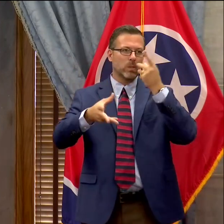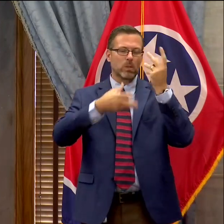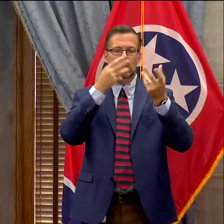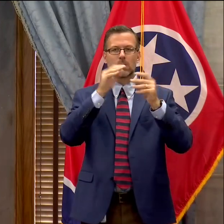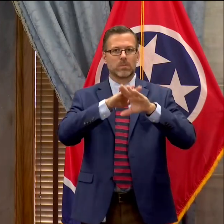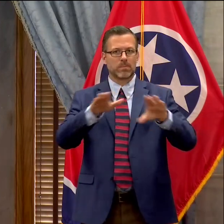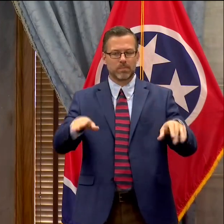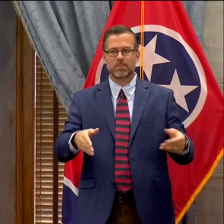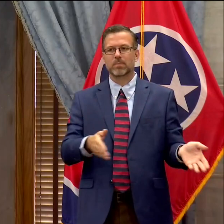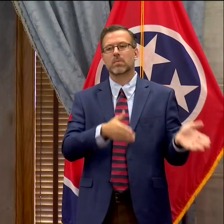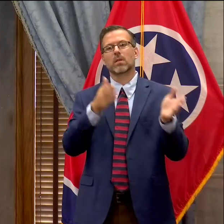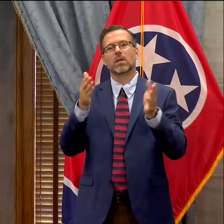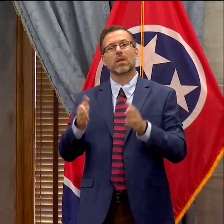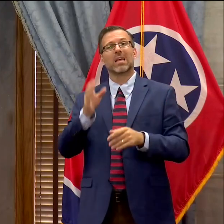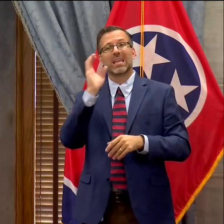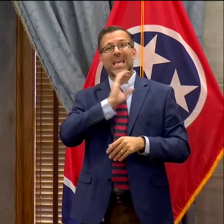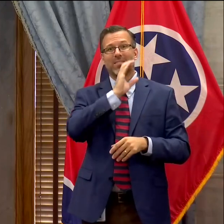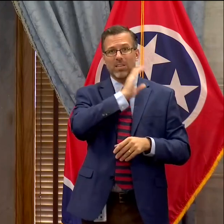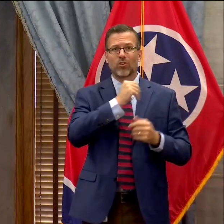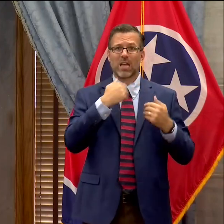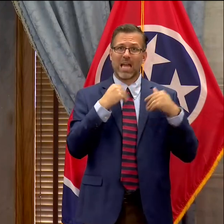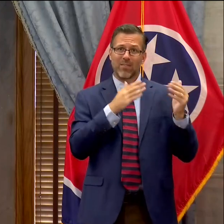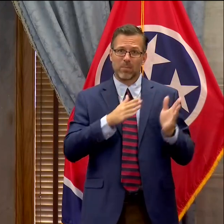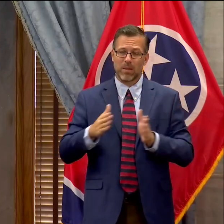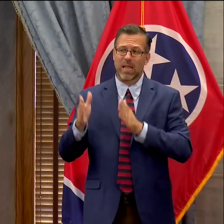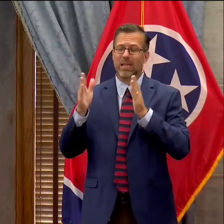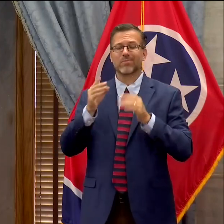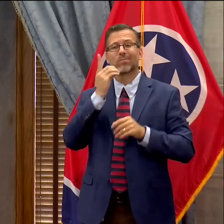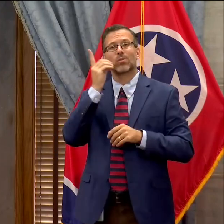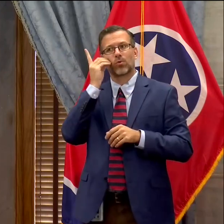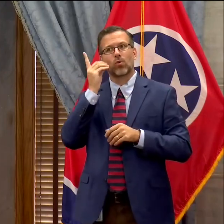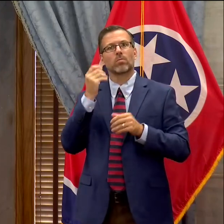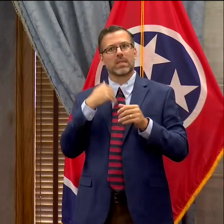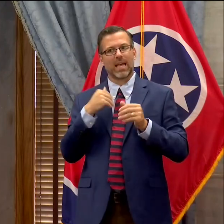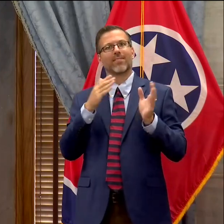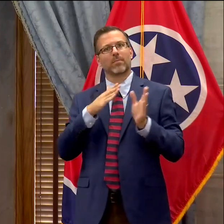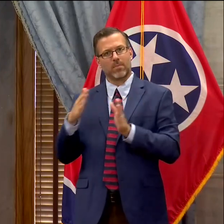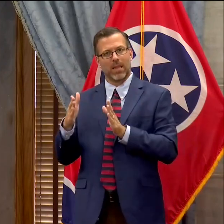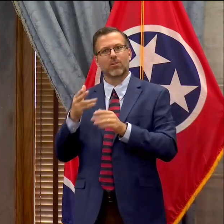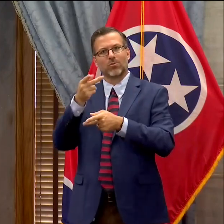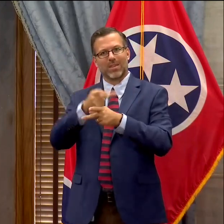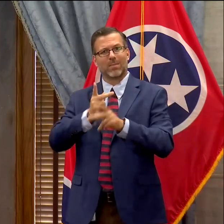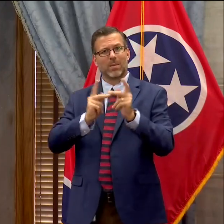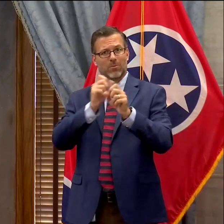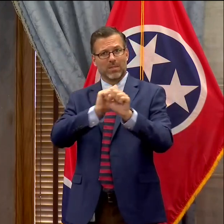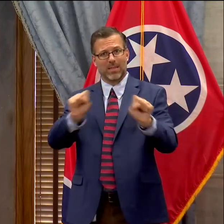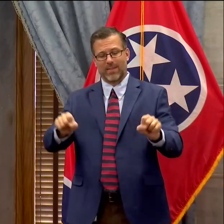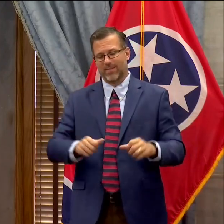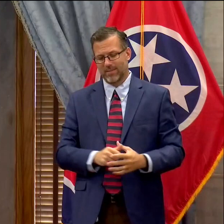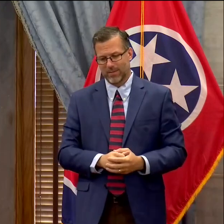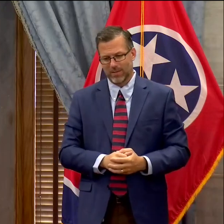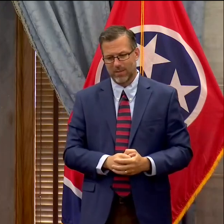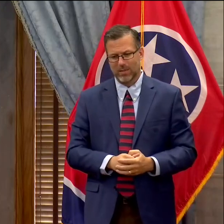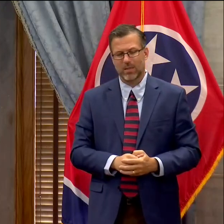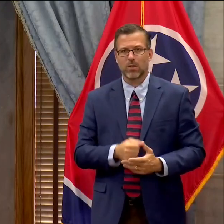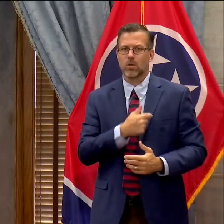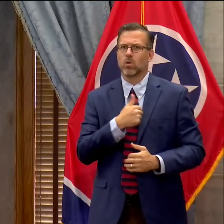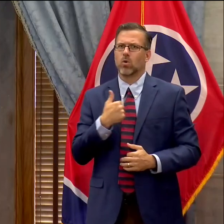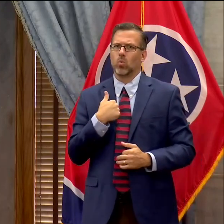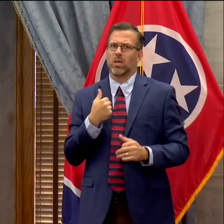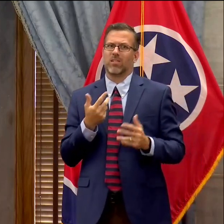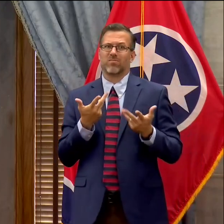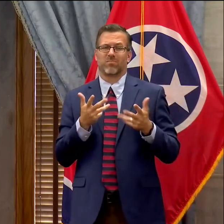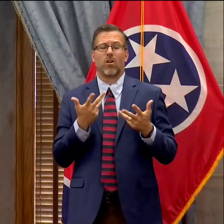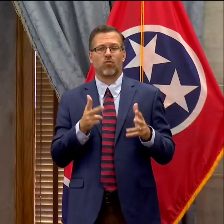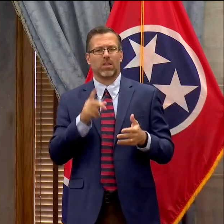residence halls have a published plan for all its residents. Additionally, we have seen the toll the pandemic has taken on